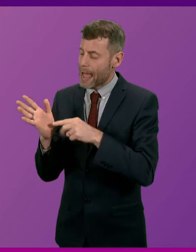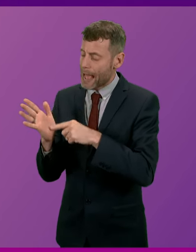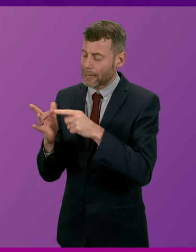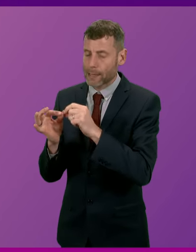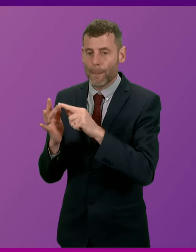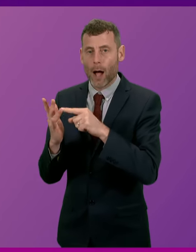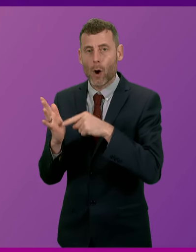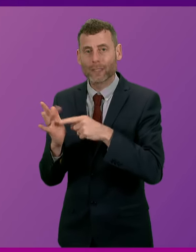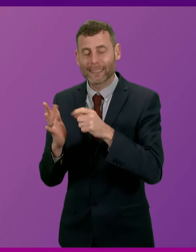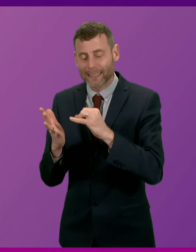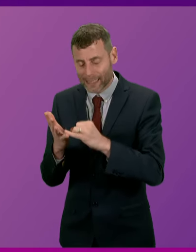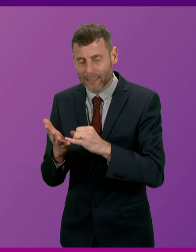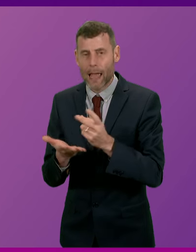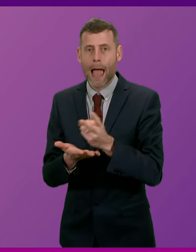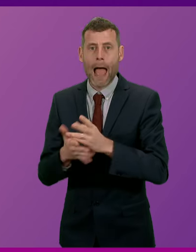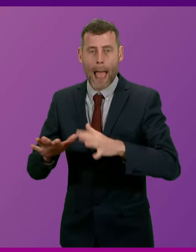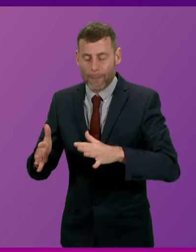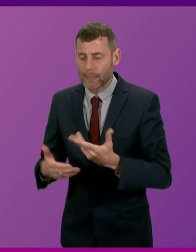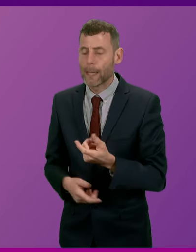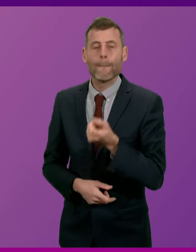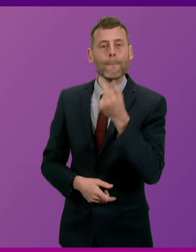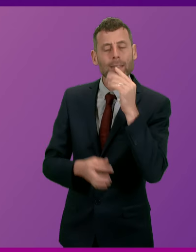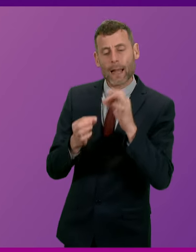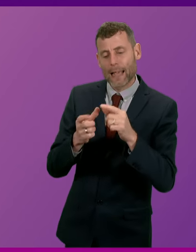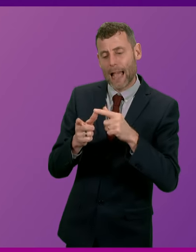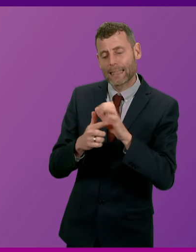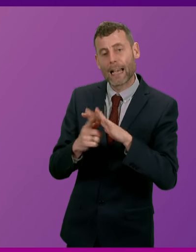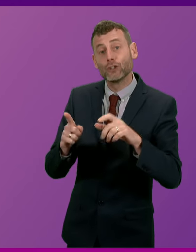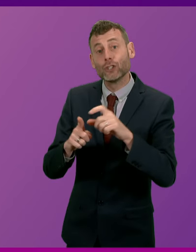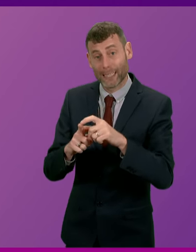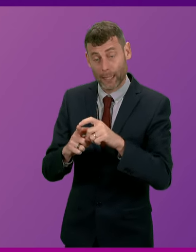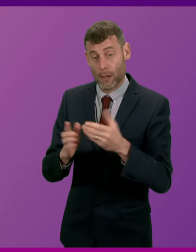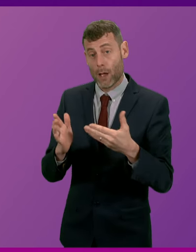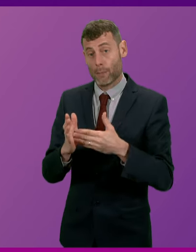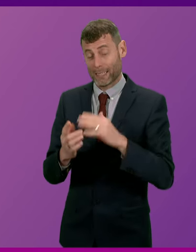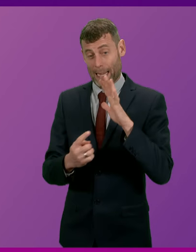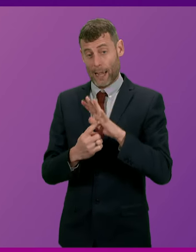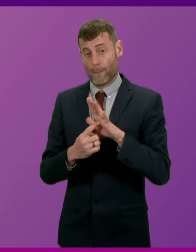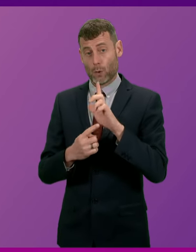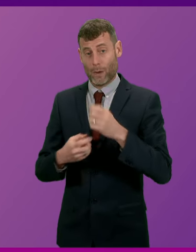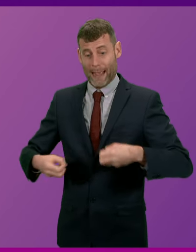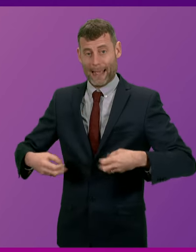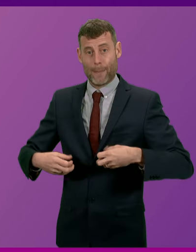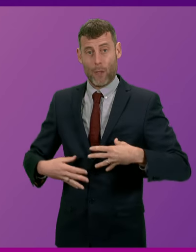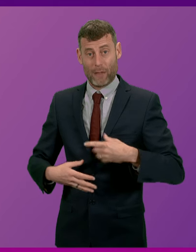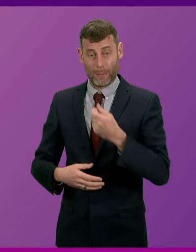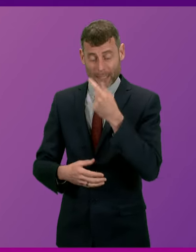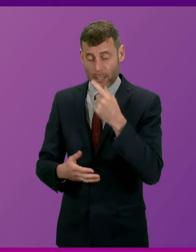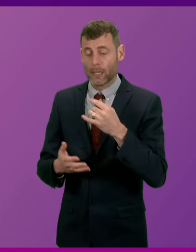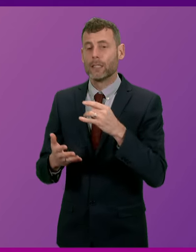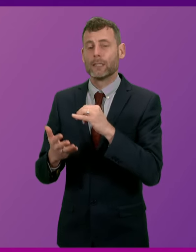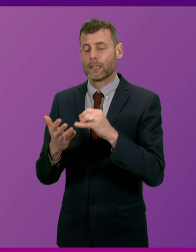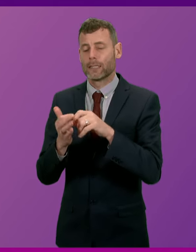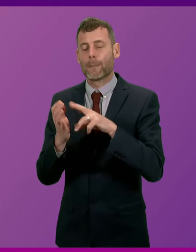epilepsy treatments, medicine for ADHD and vital chemotherapy drugs such as cisplatin and